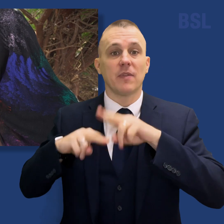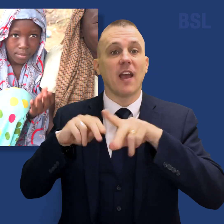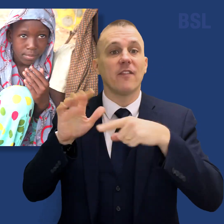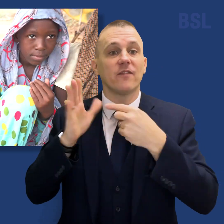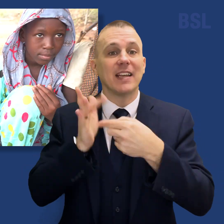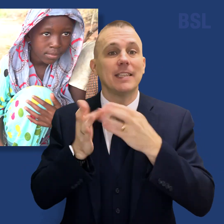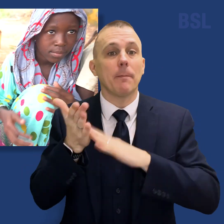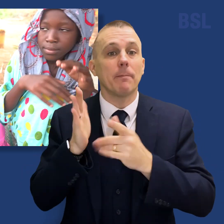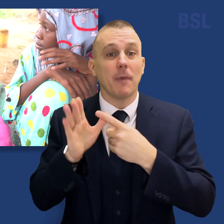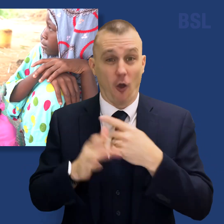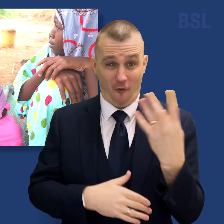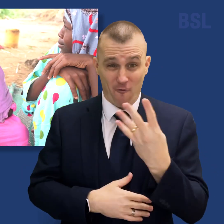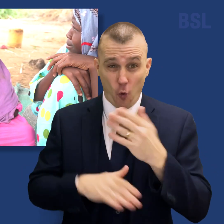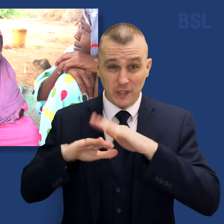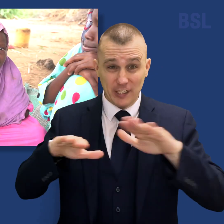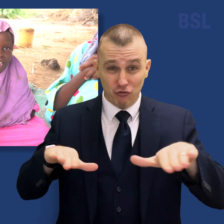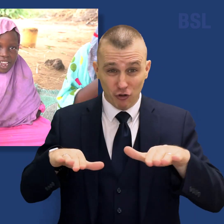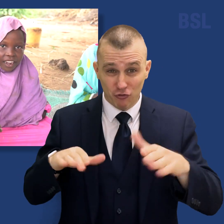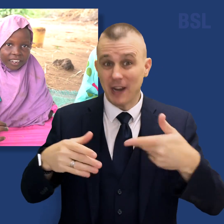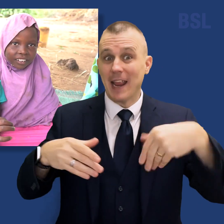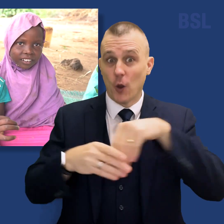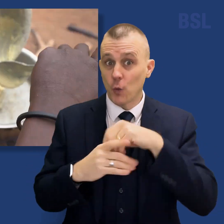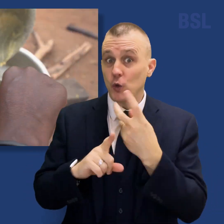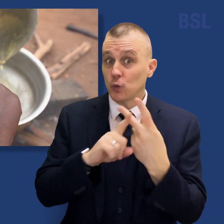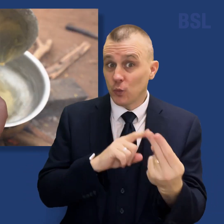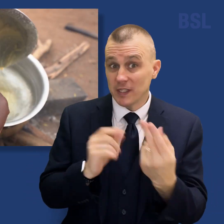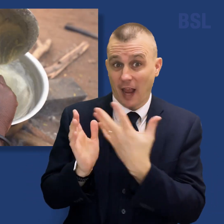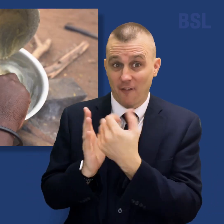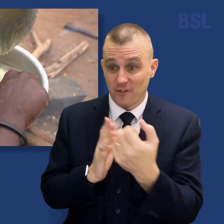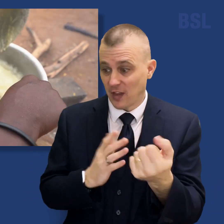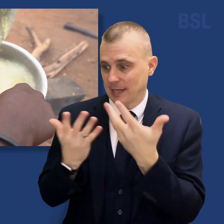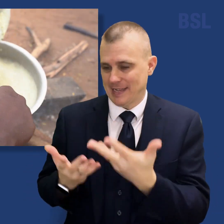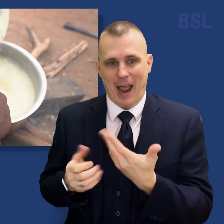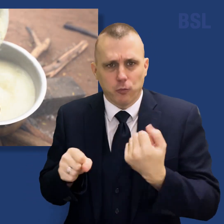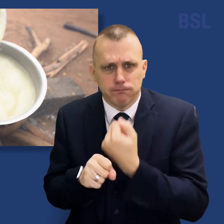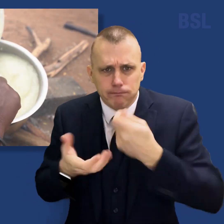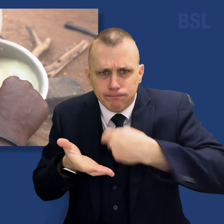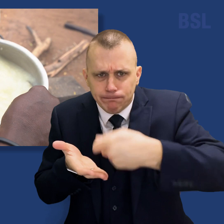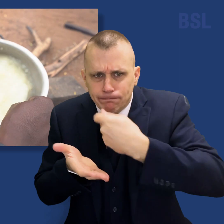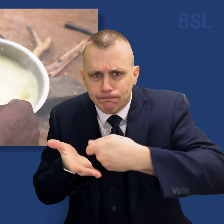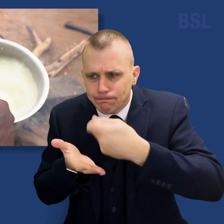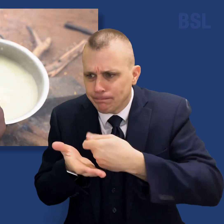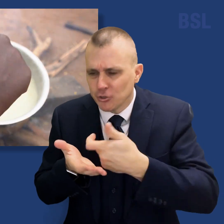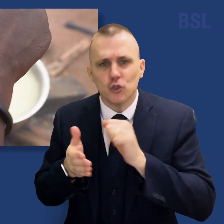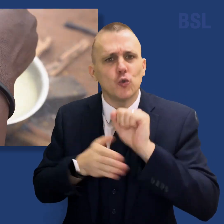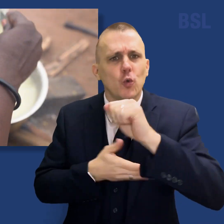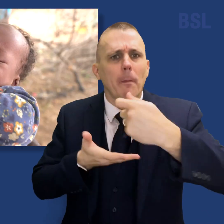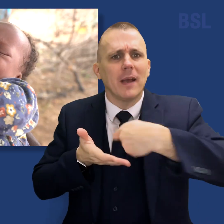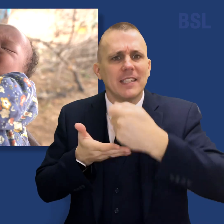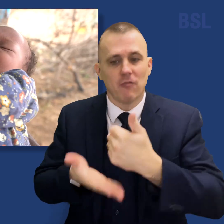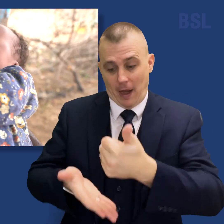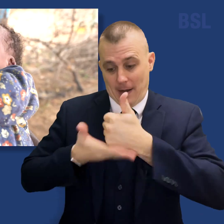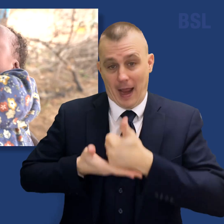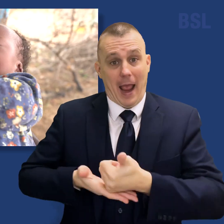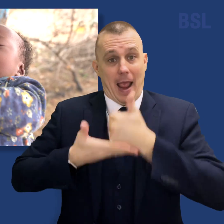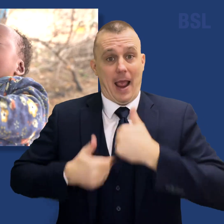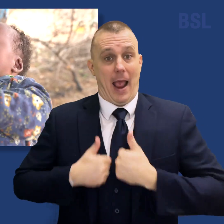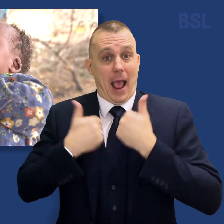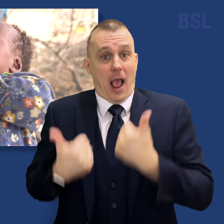birth to 14 children, including twins. She's now making Super Cereal to help her health and the health of her newest child,